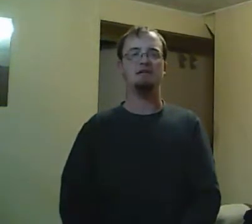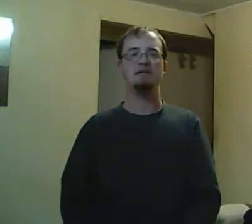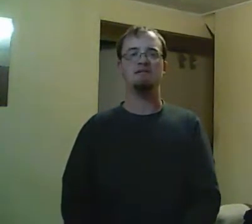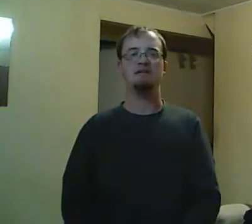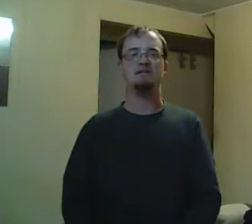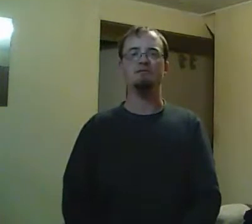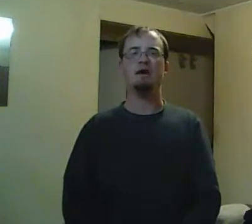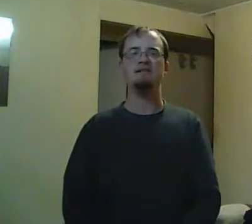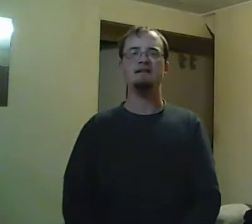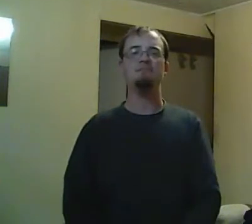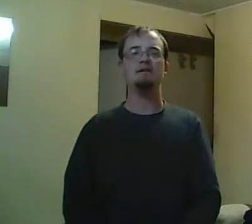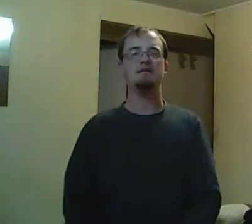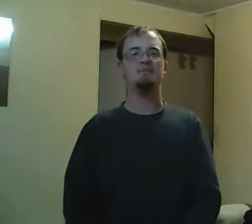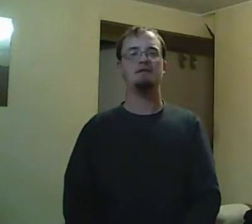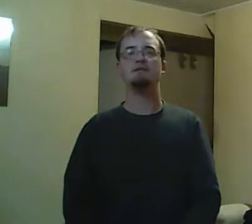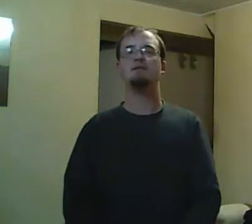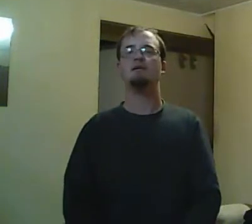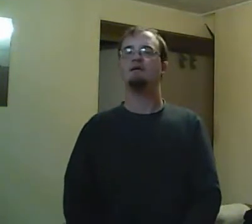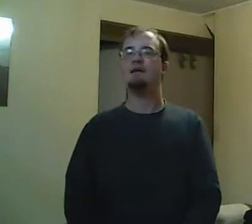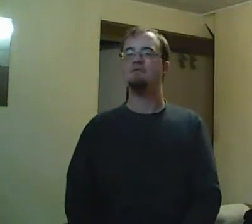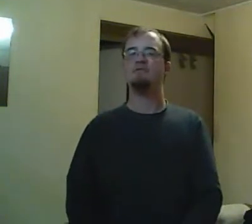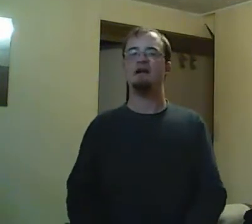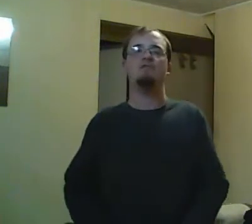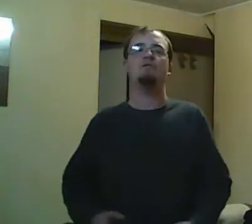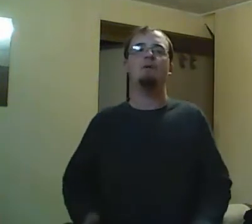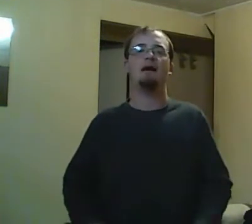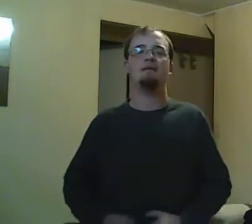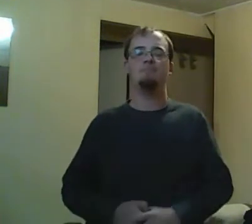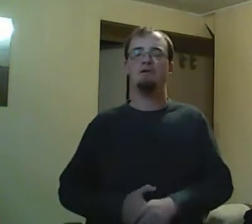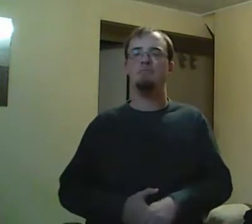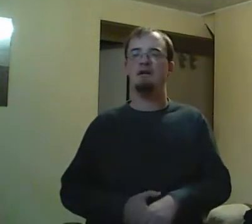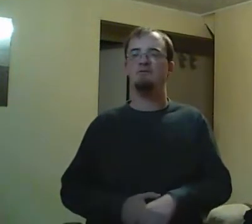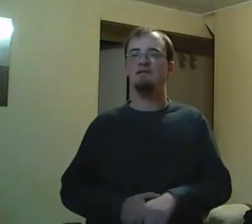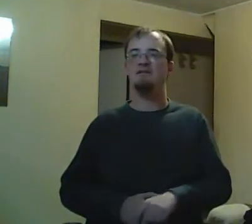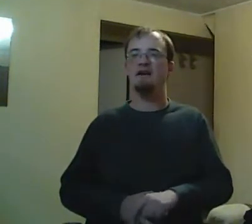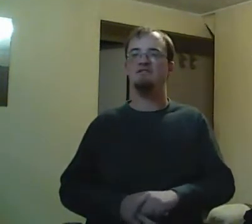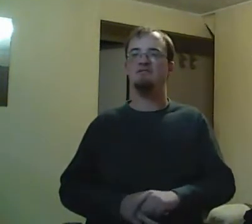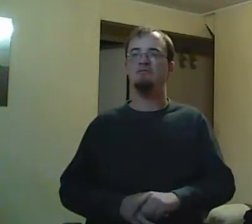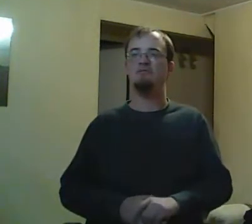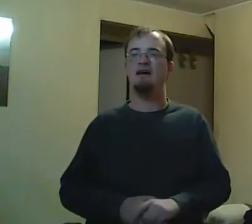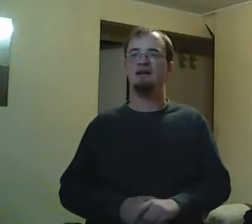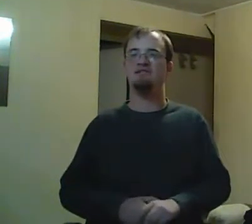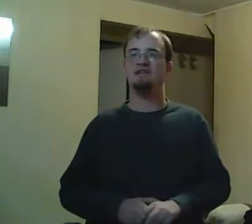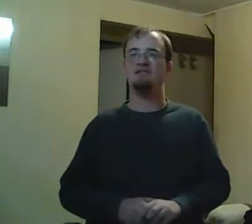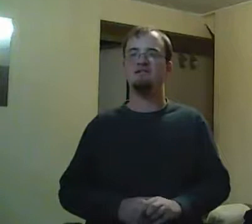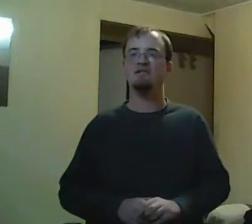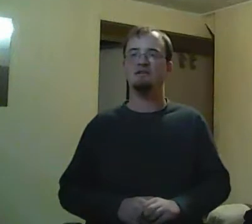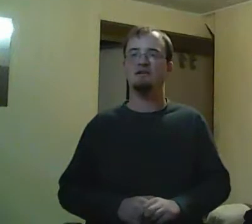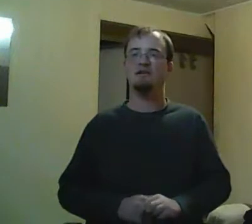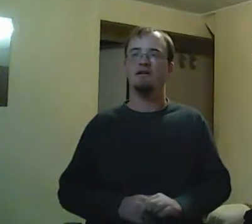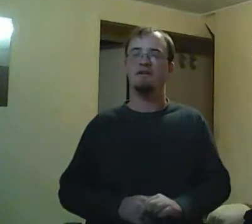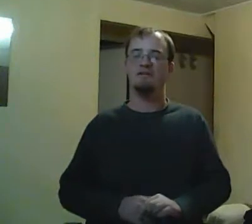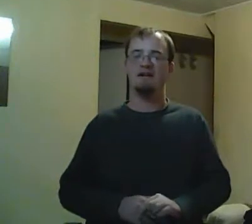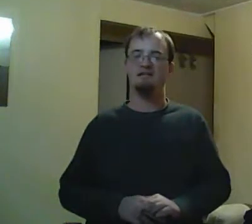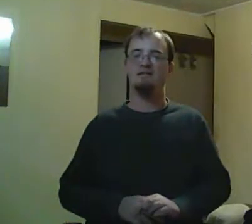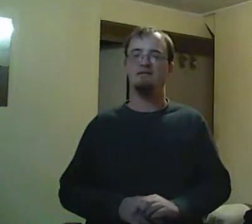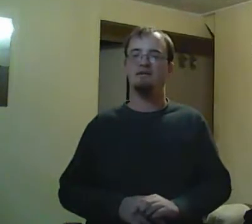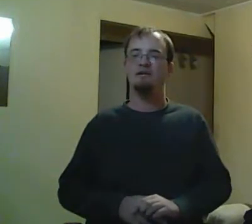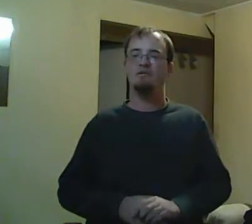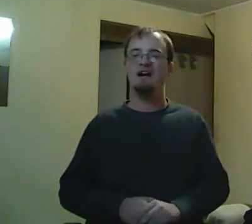basically doing everything in her power to tell Paige off, trying to make sure Paige slipped up, but Paige never did. Unfortunately for Paige, she loses